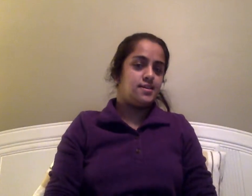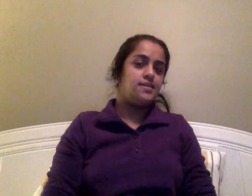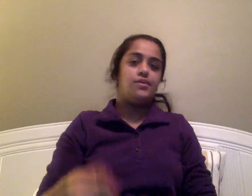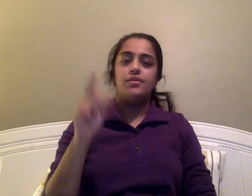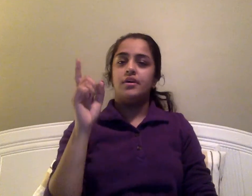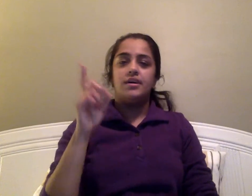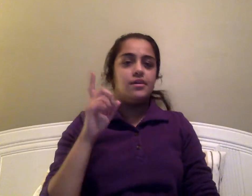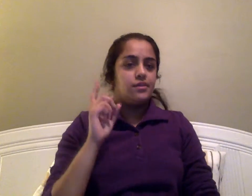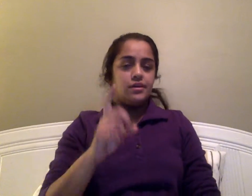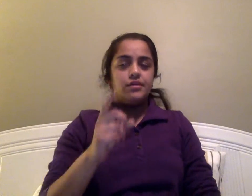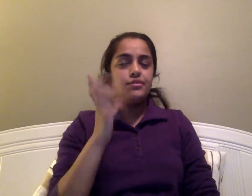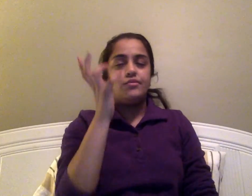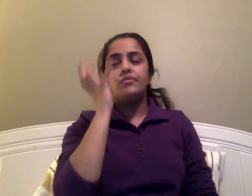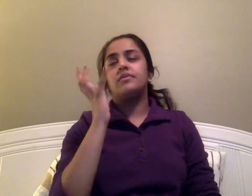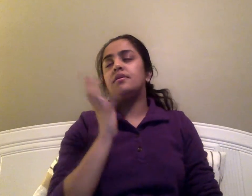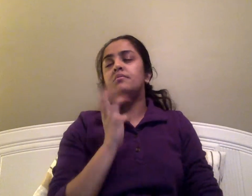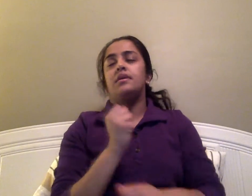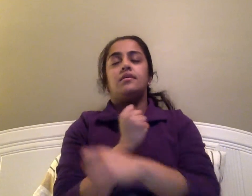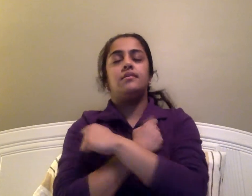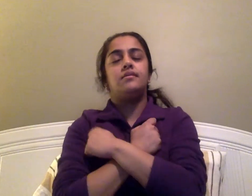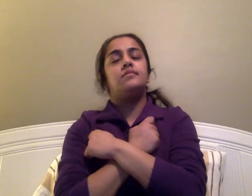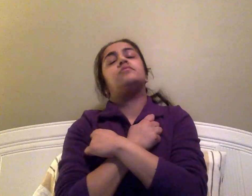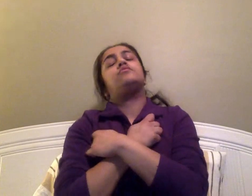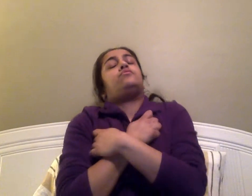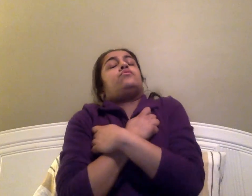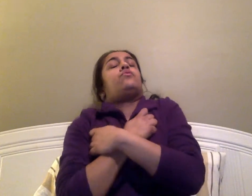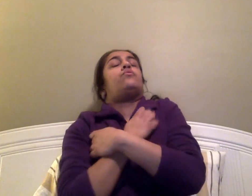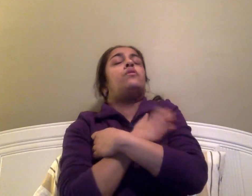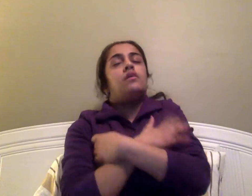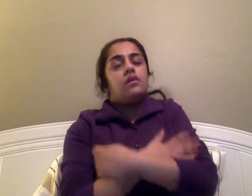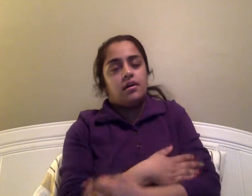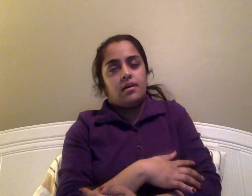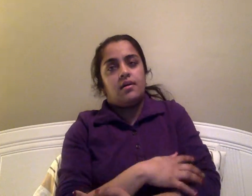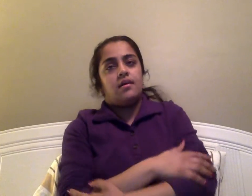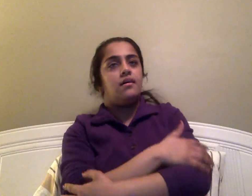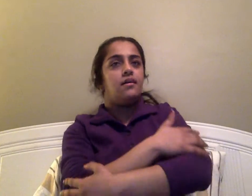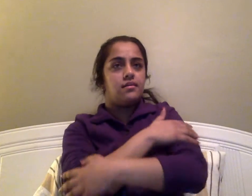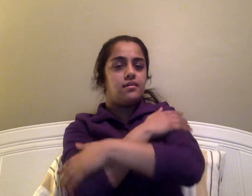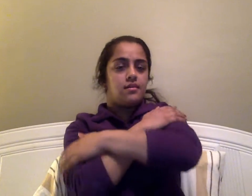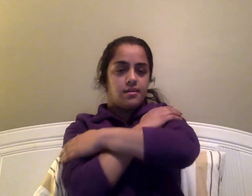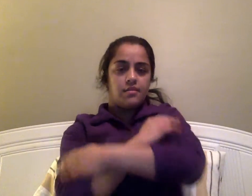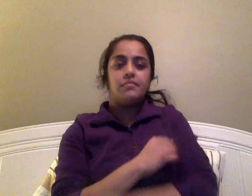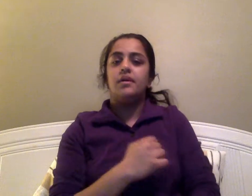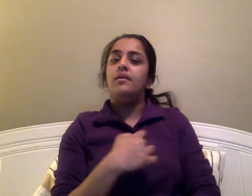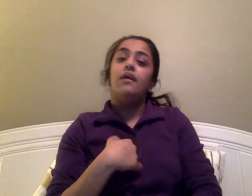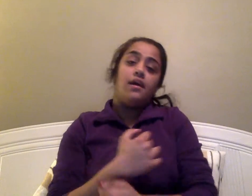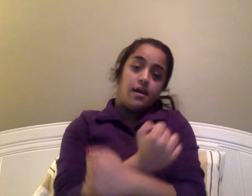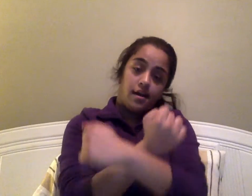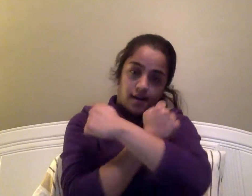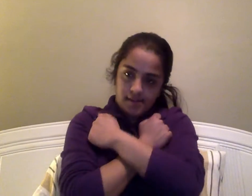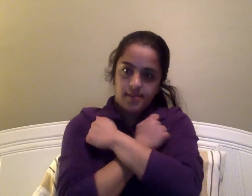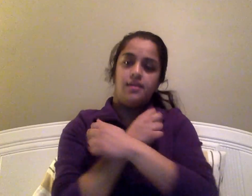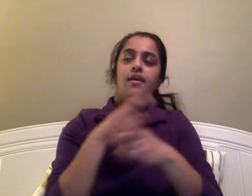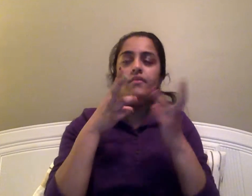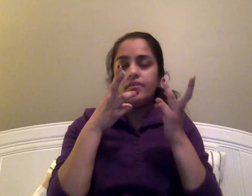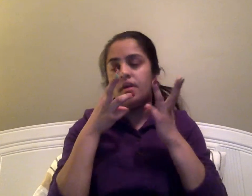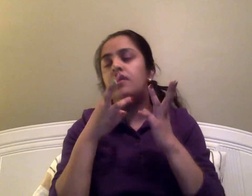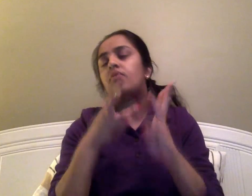you'd hold me close in your eyes, I love the way you